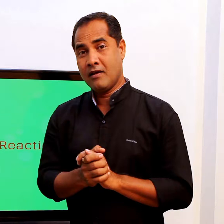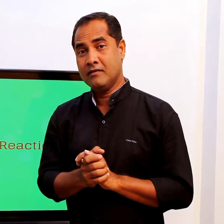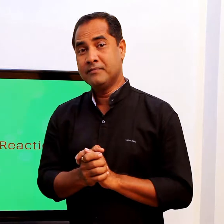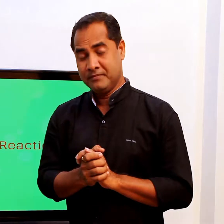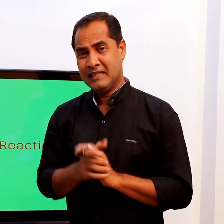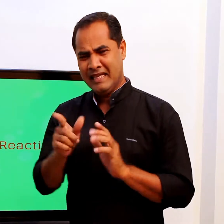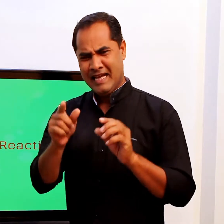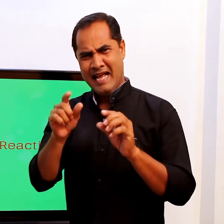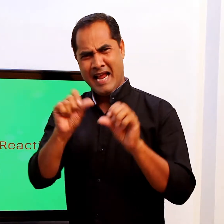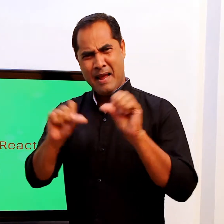today, we will be learning more.